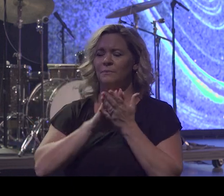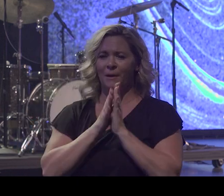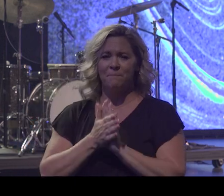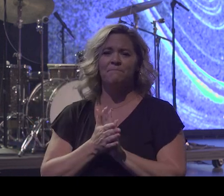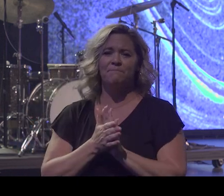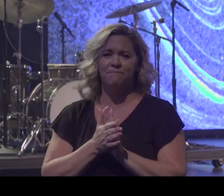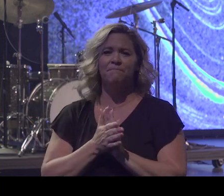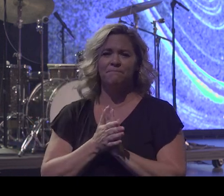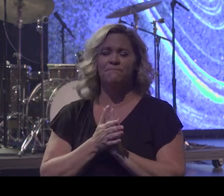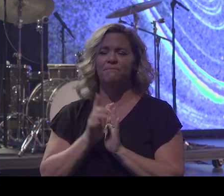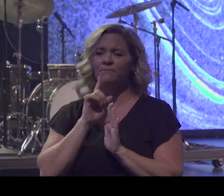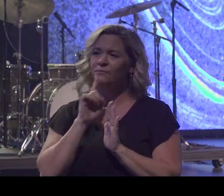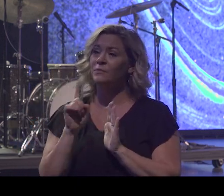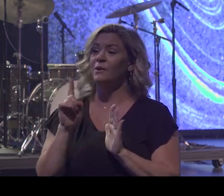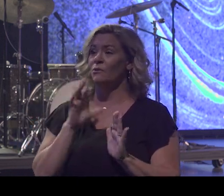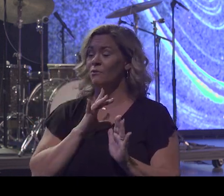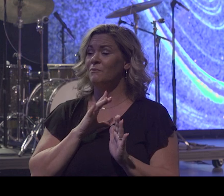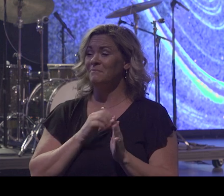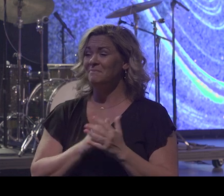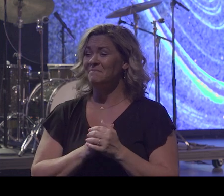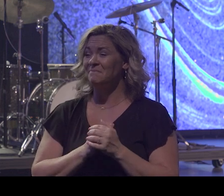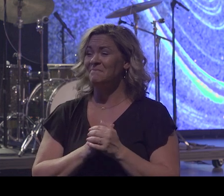cool to work for the Lord.